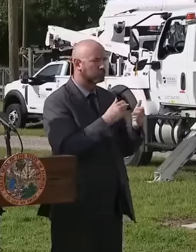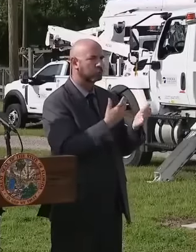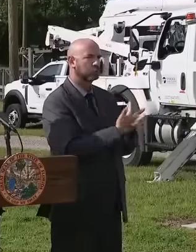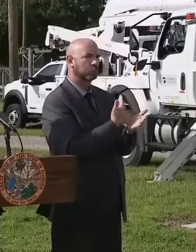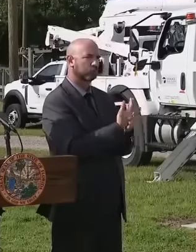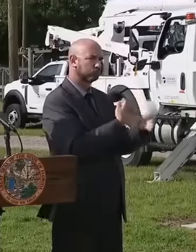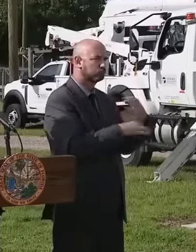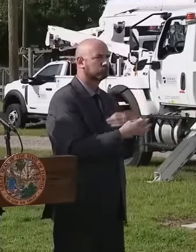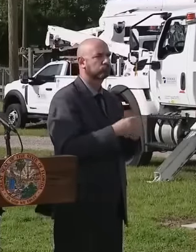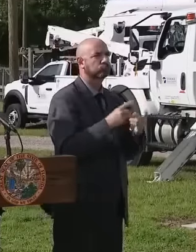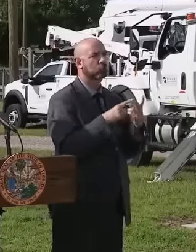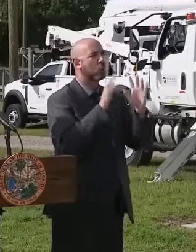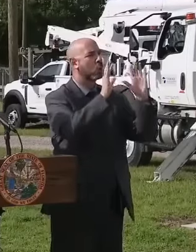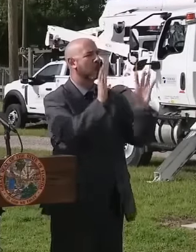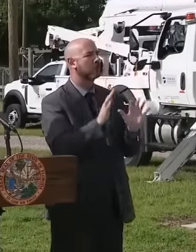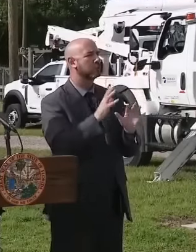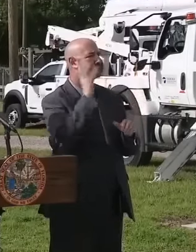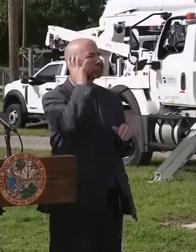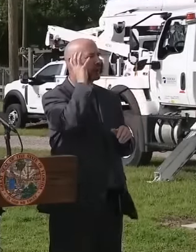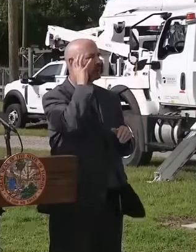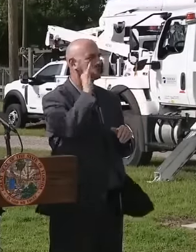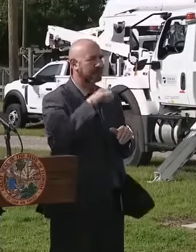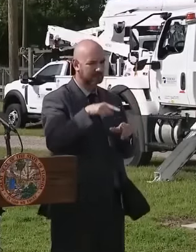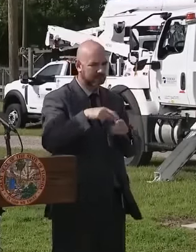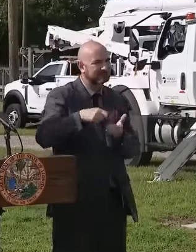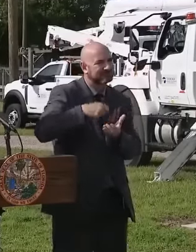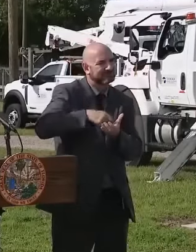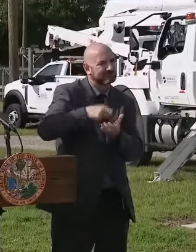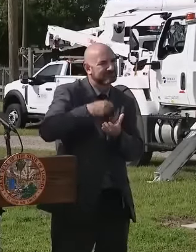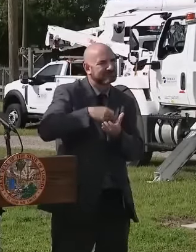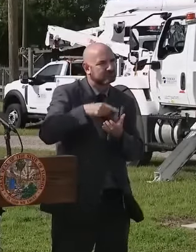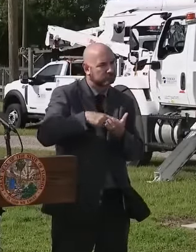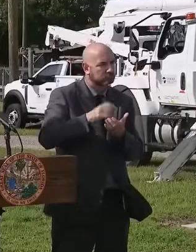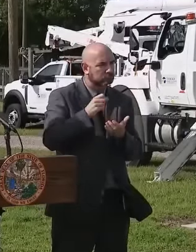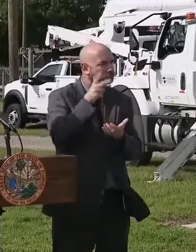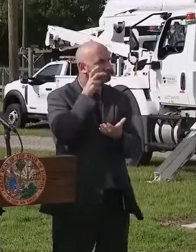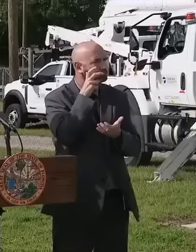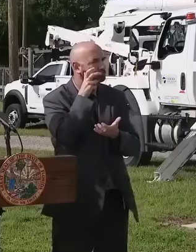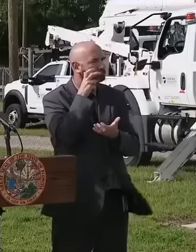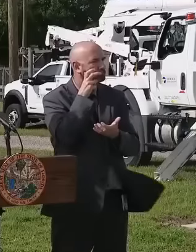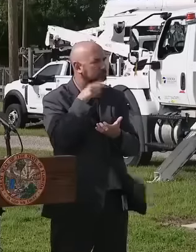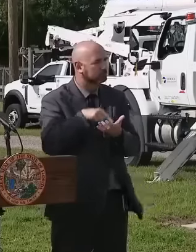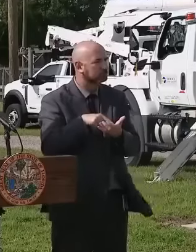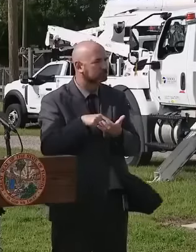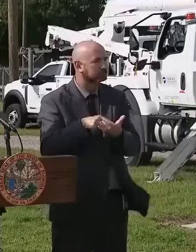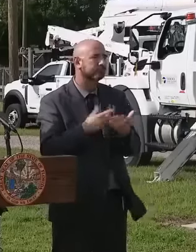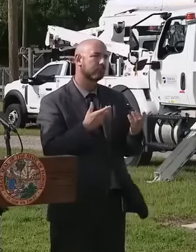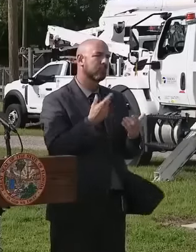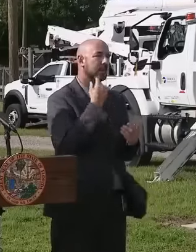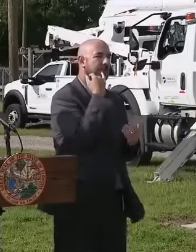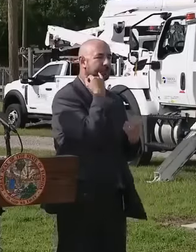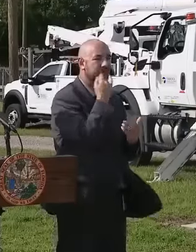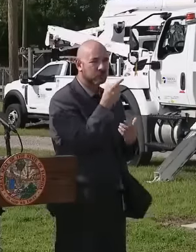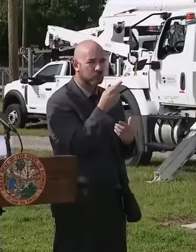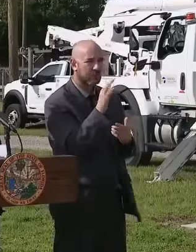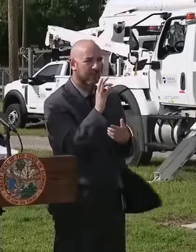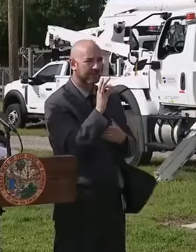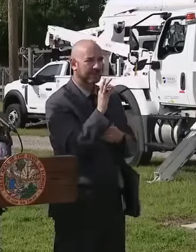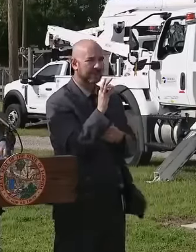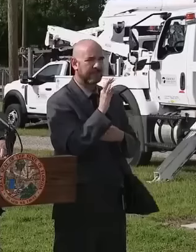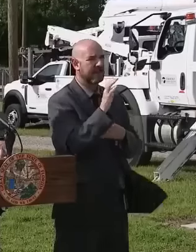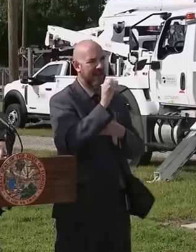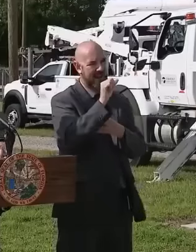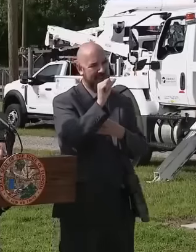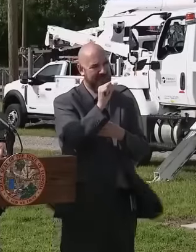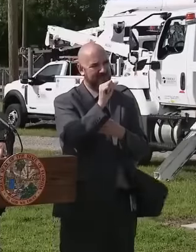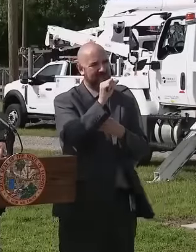also be sure that you follow the agency on X and Instagram at FLSERT. That's at FLSERT.